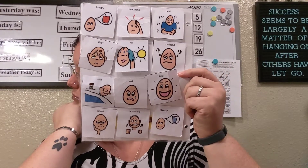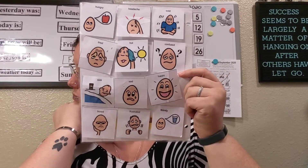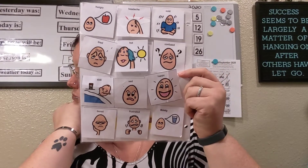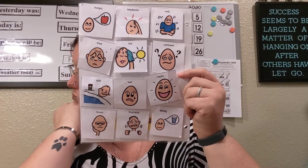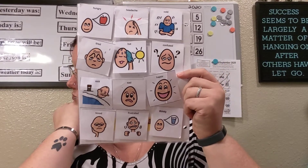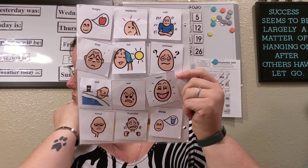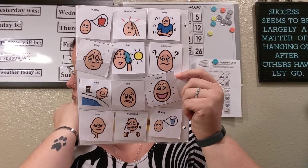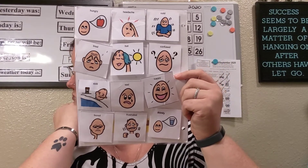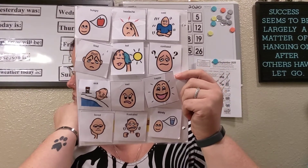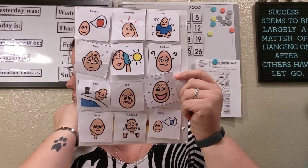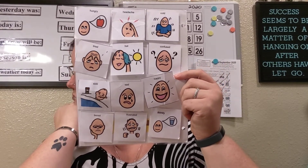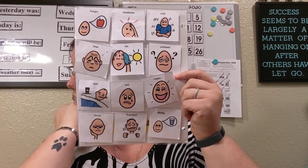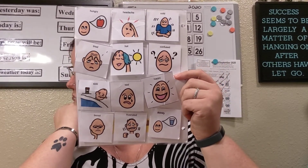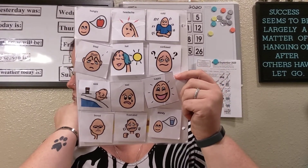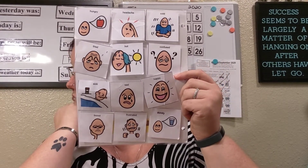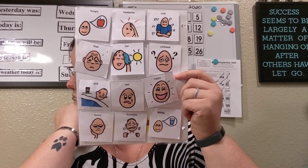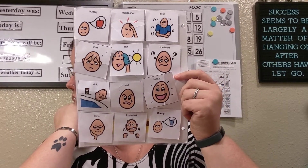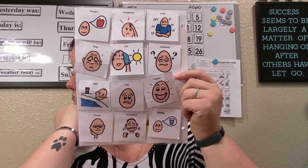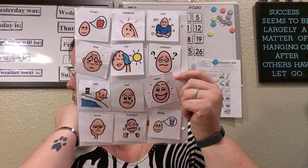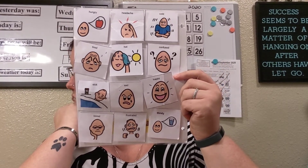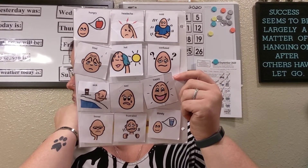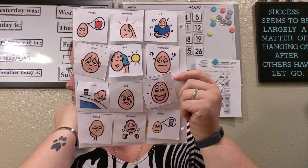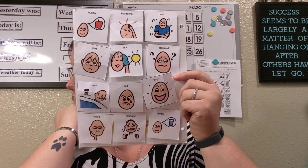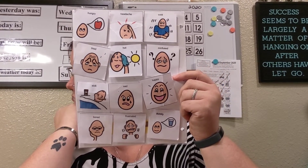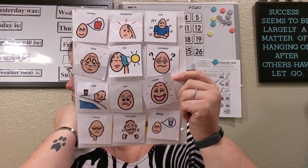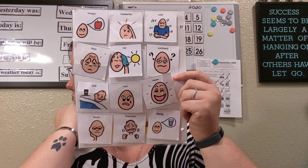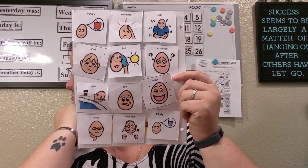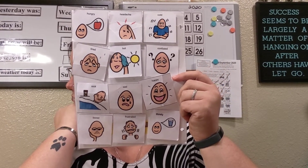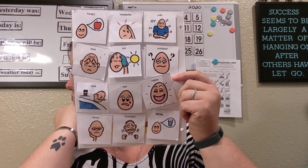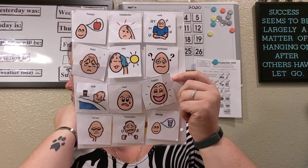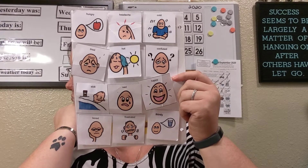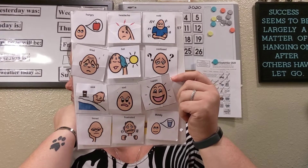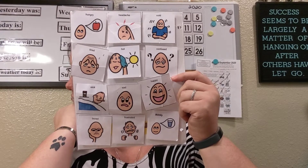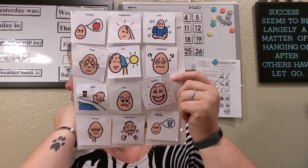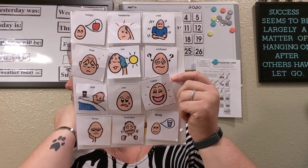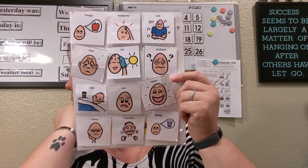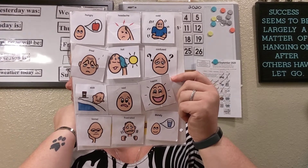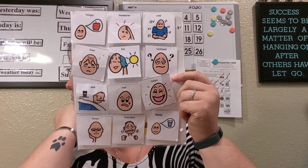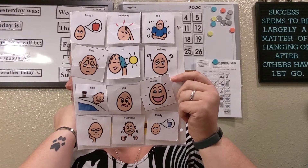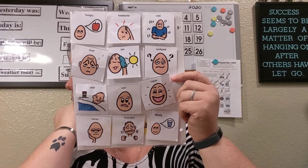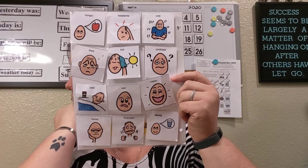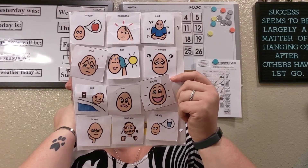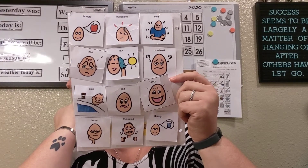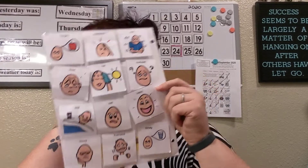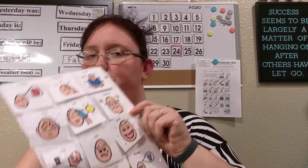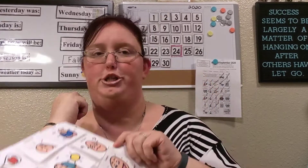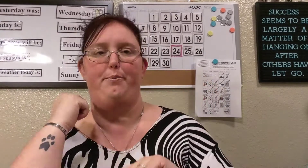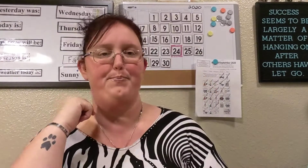good job